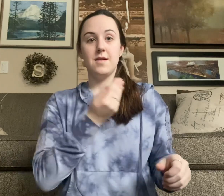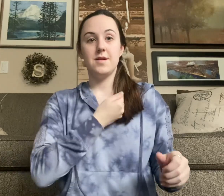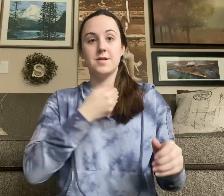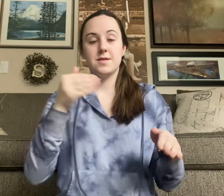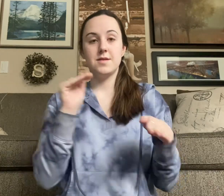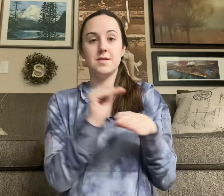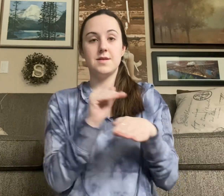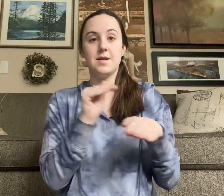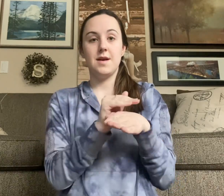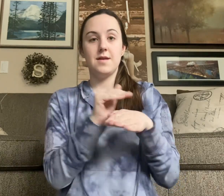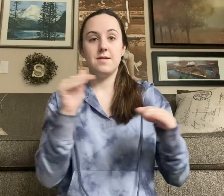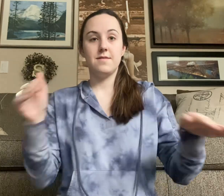tonight